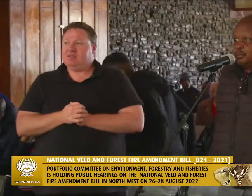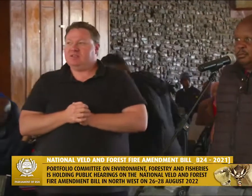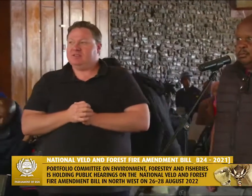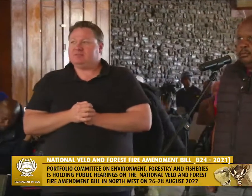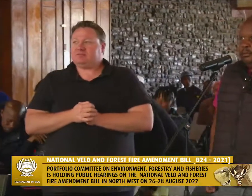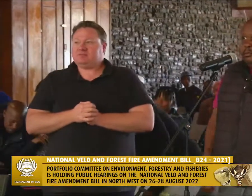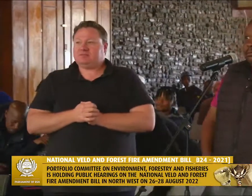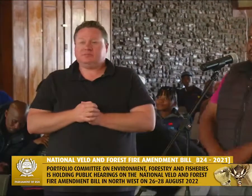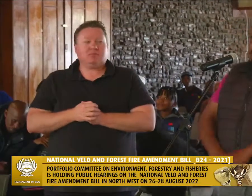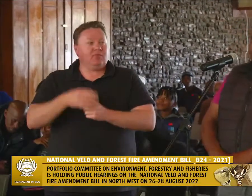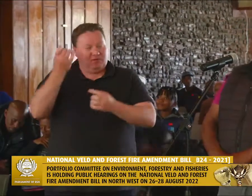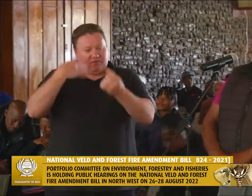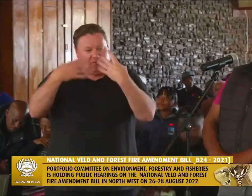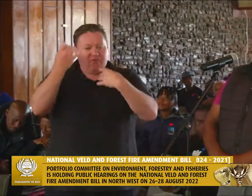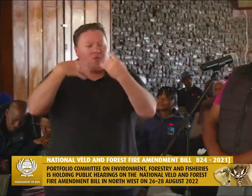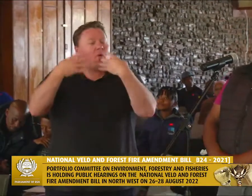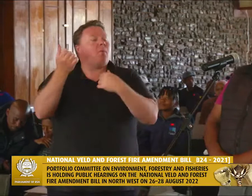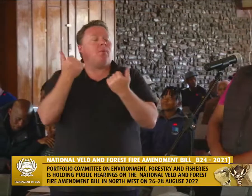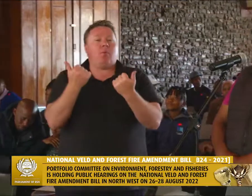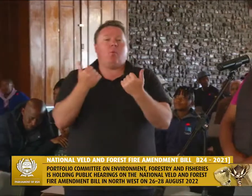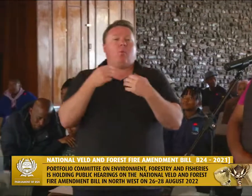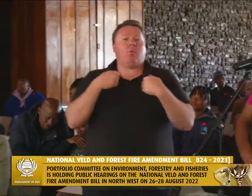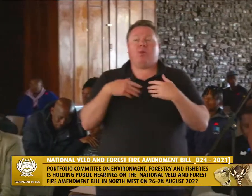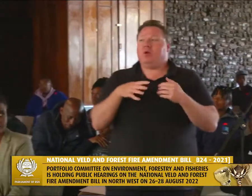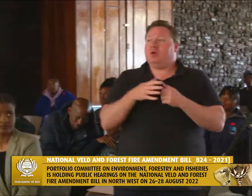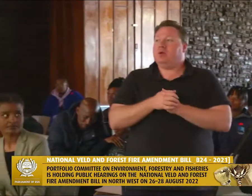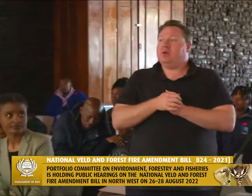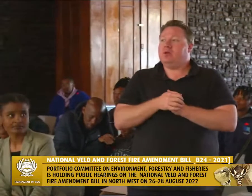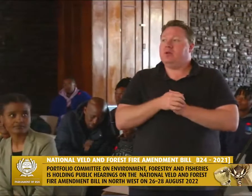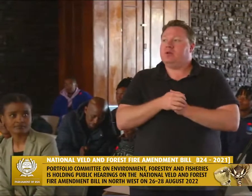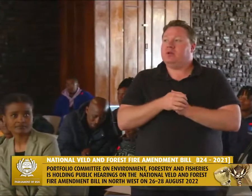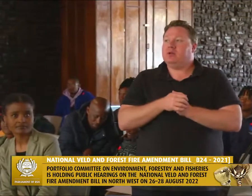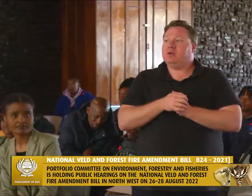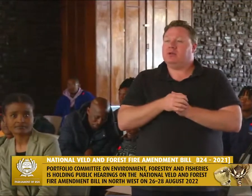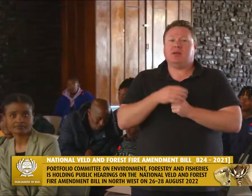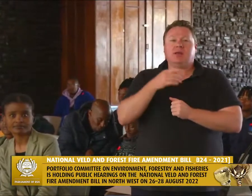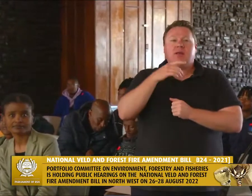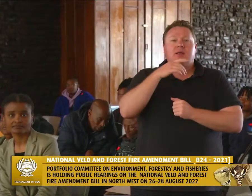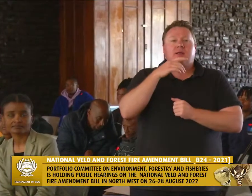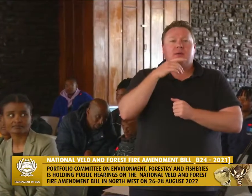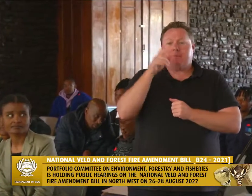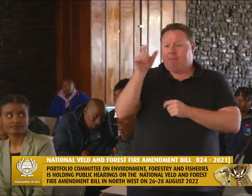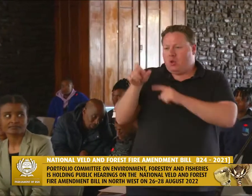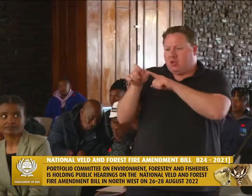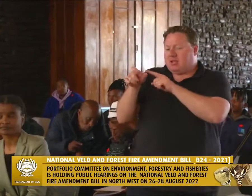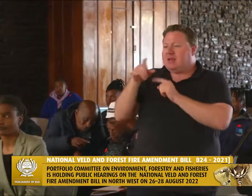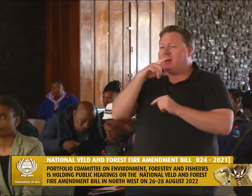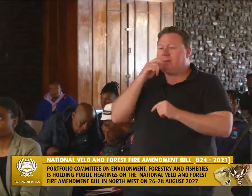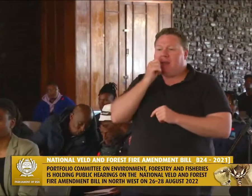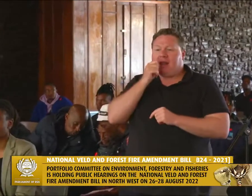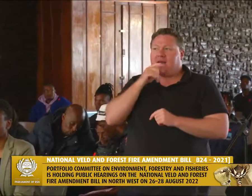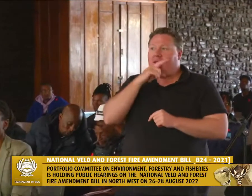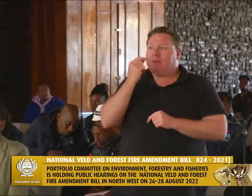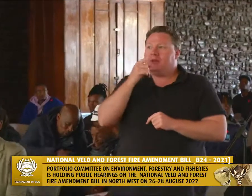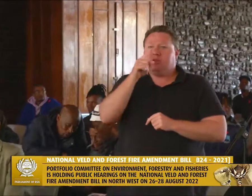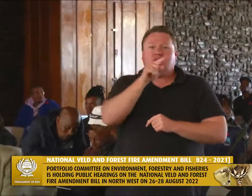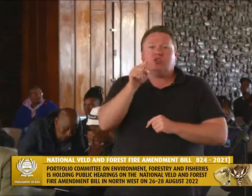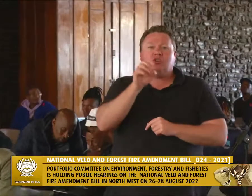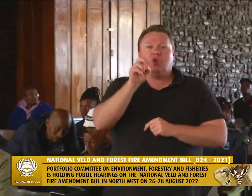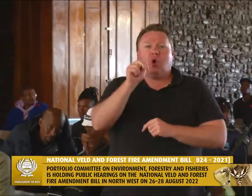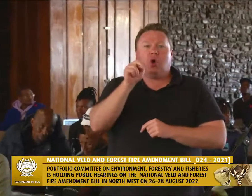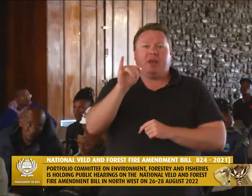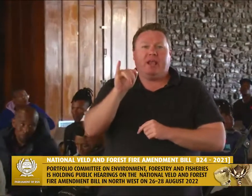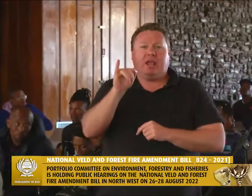Quite informative. There's a man called Zoni. Zoni, please stand up.